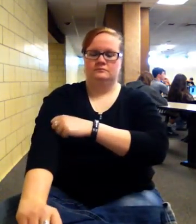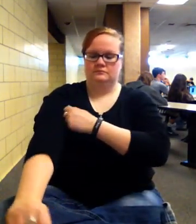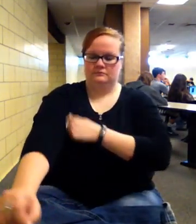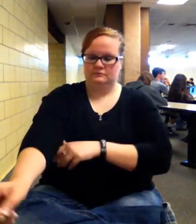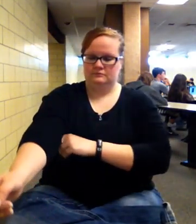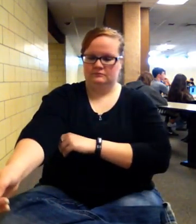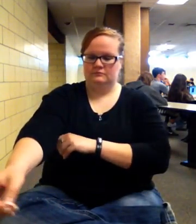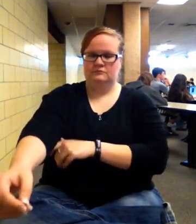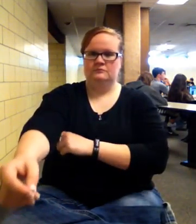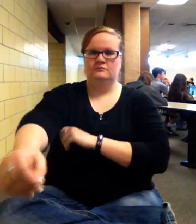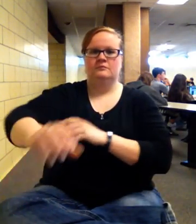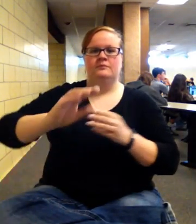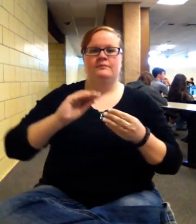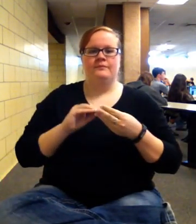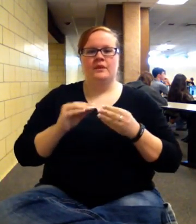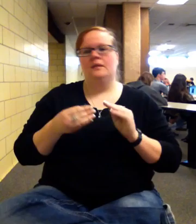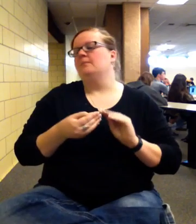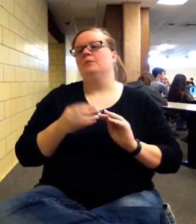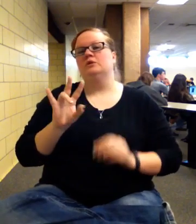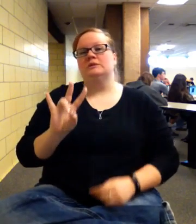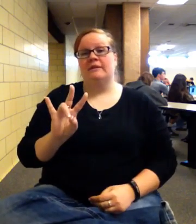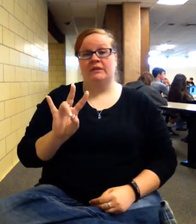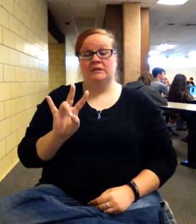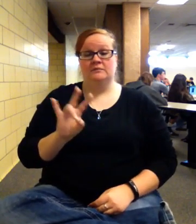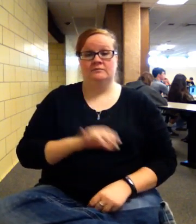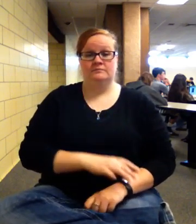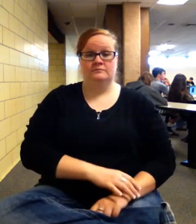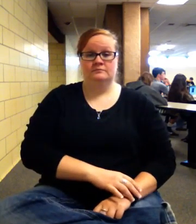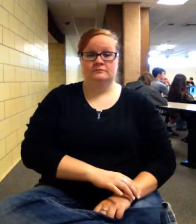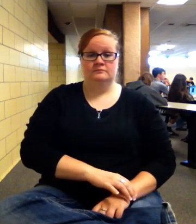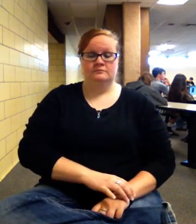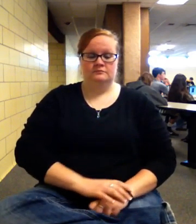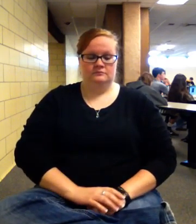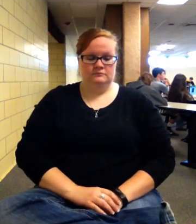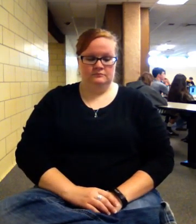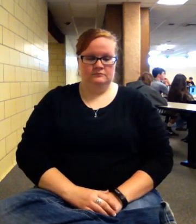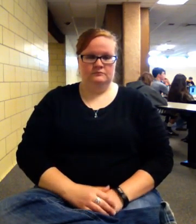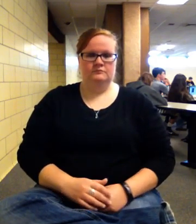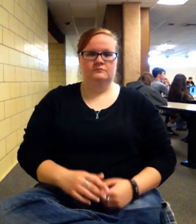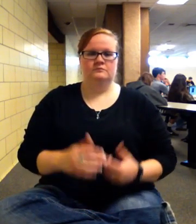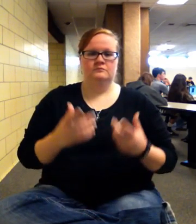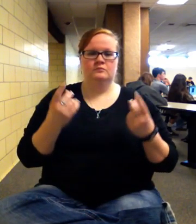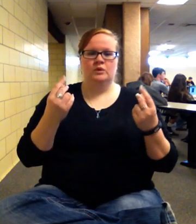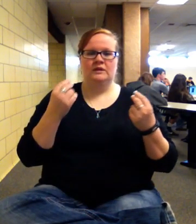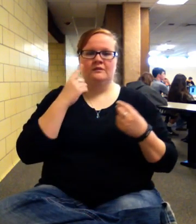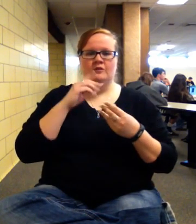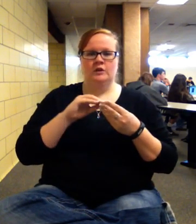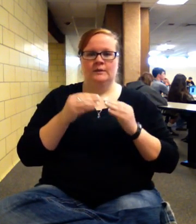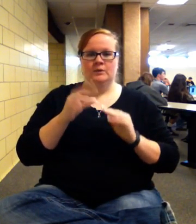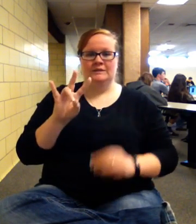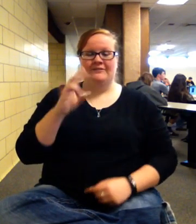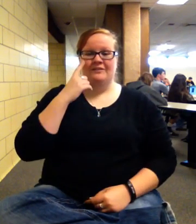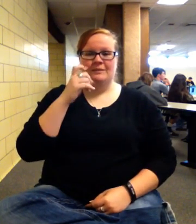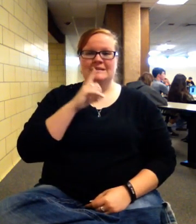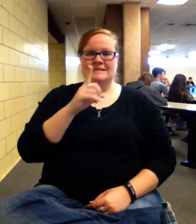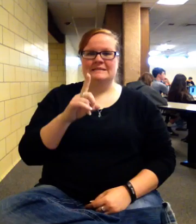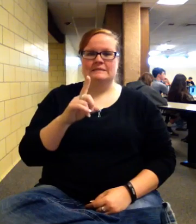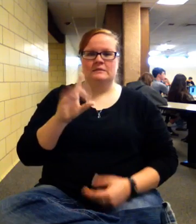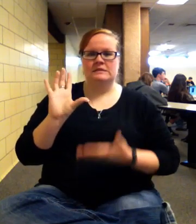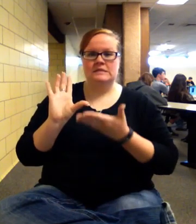Then in number seven, what I did in number seven, since it's a discounted payback period, I